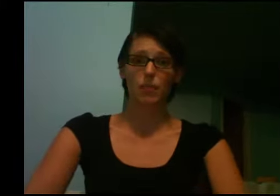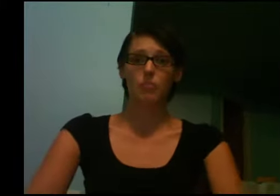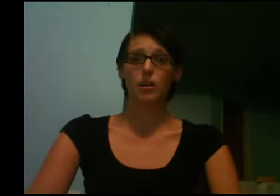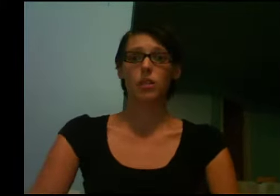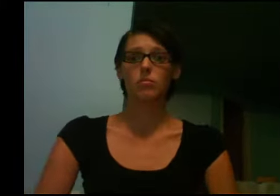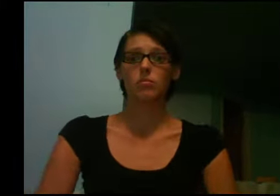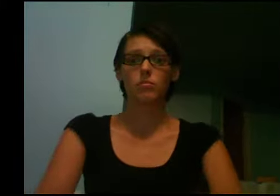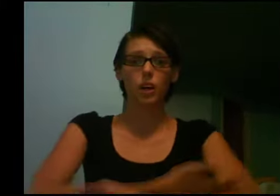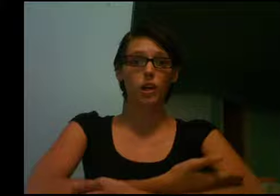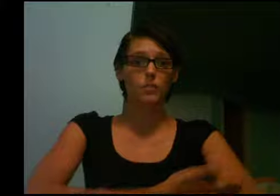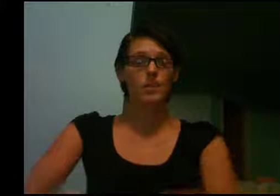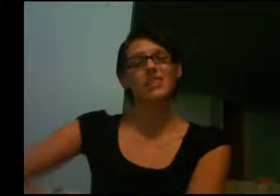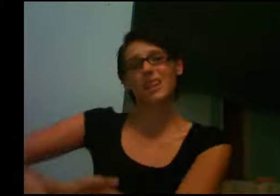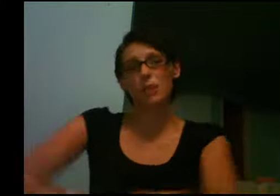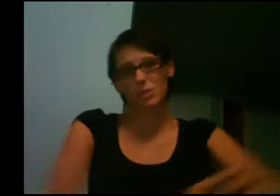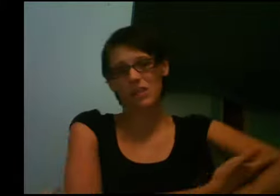my bottom arms, but it's like a baby.